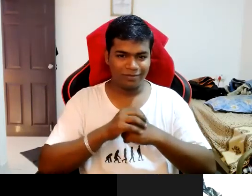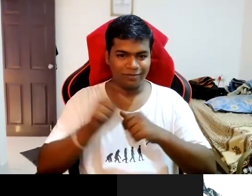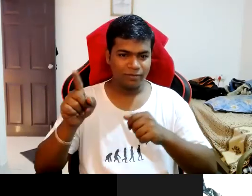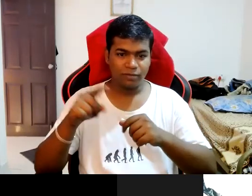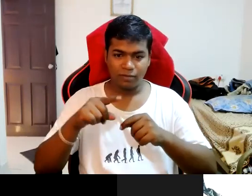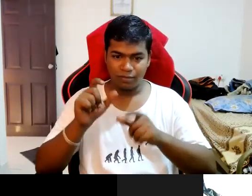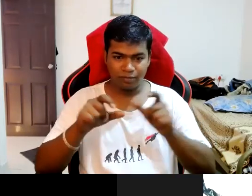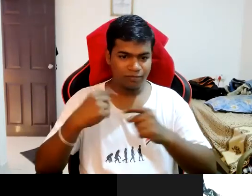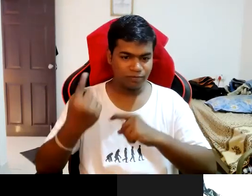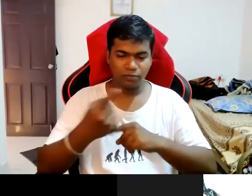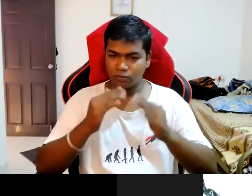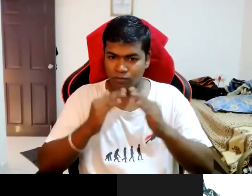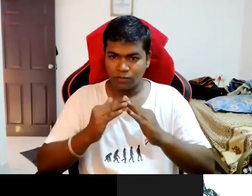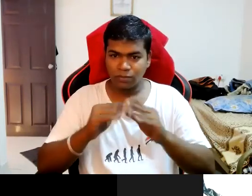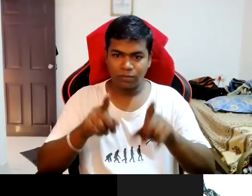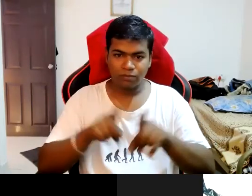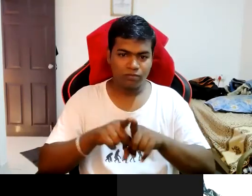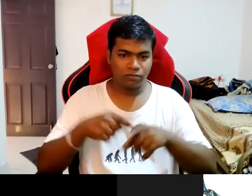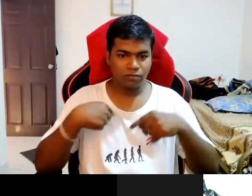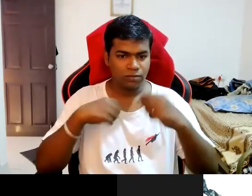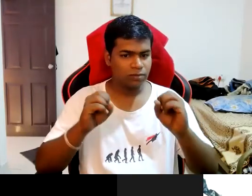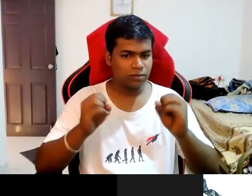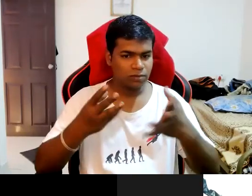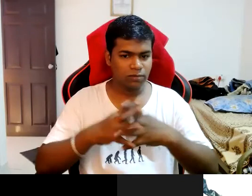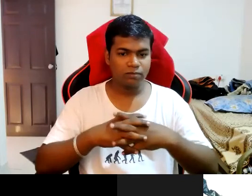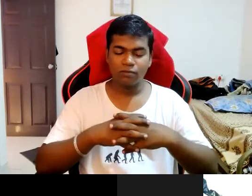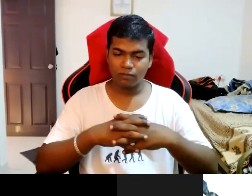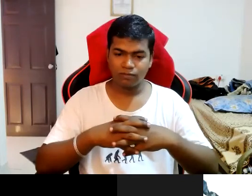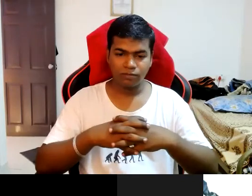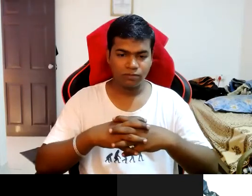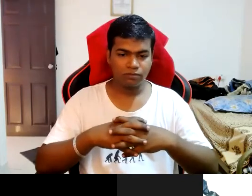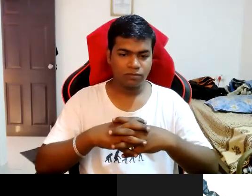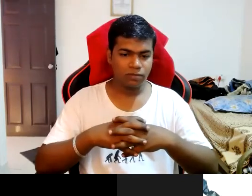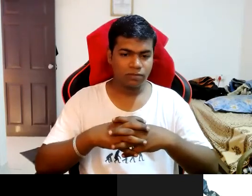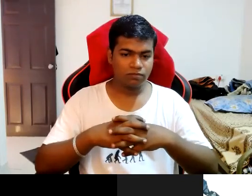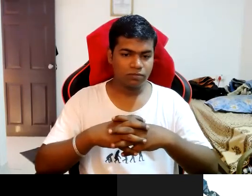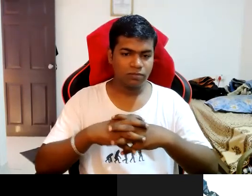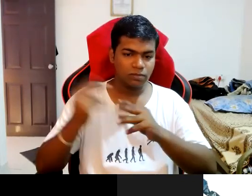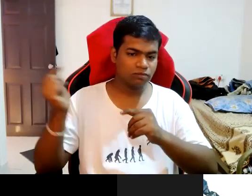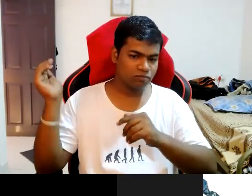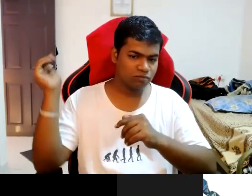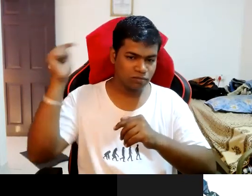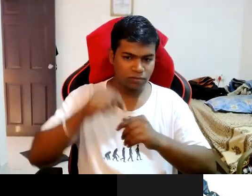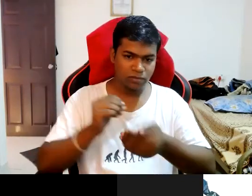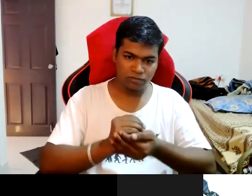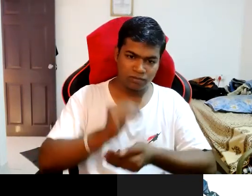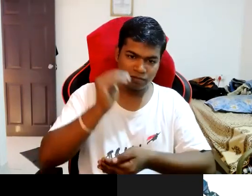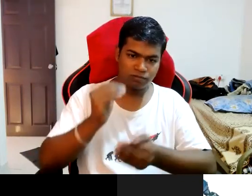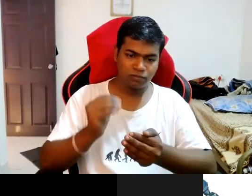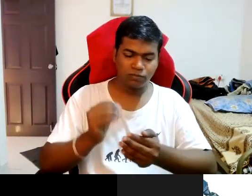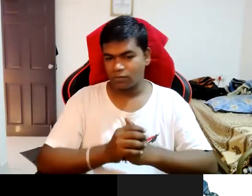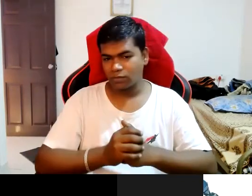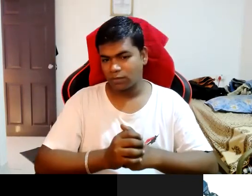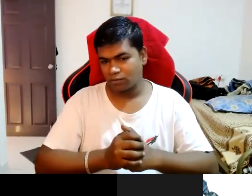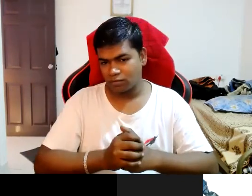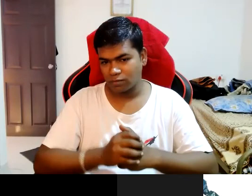so like that i started uh coming like that i grown up in that way so